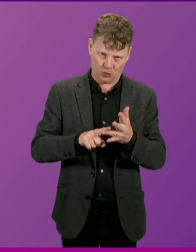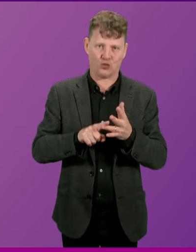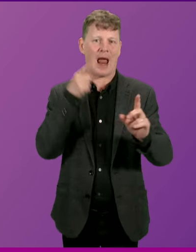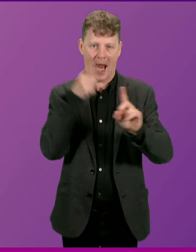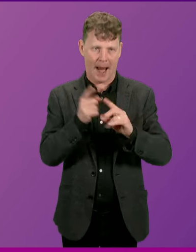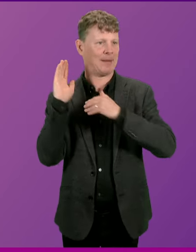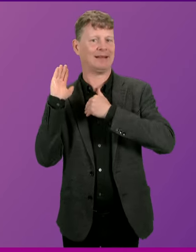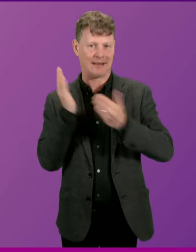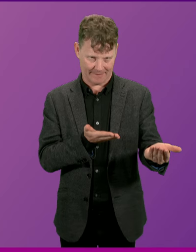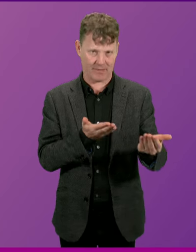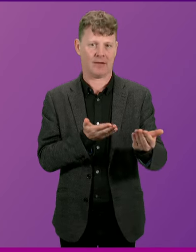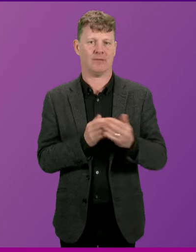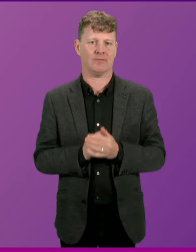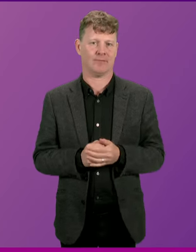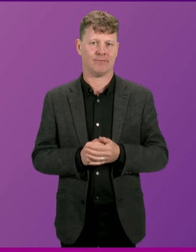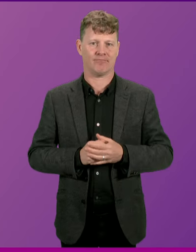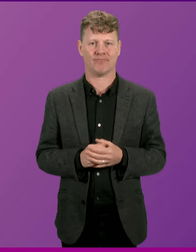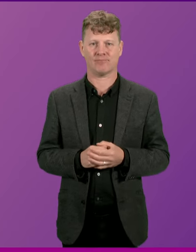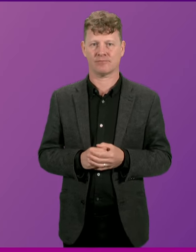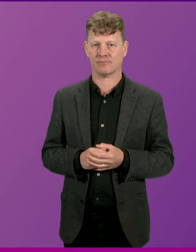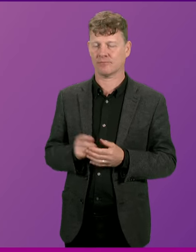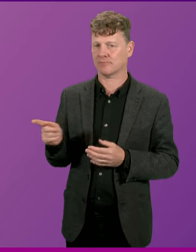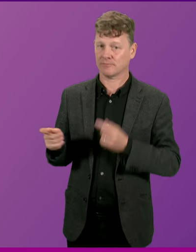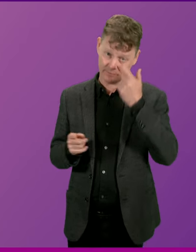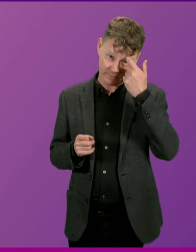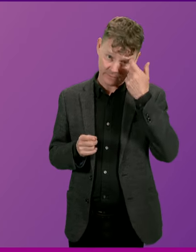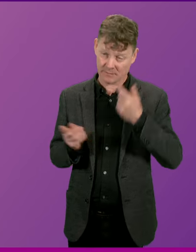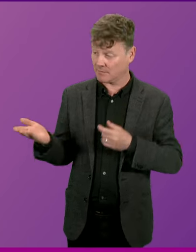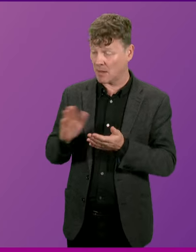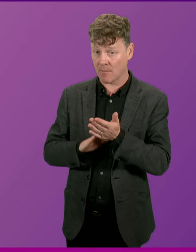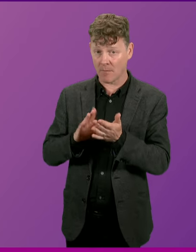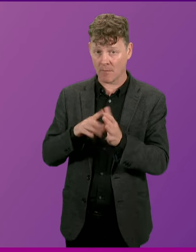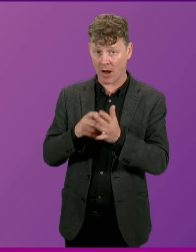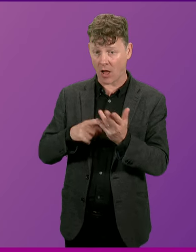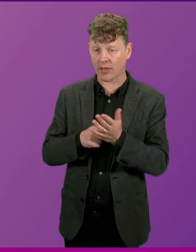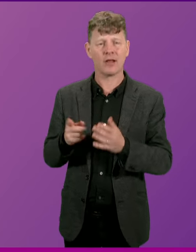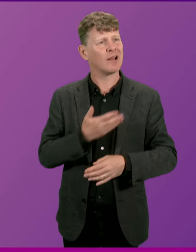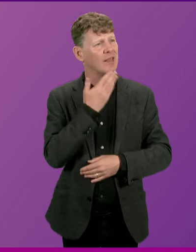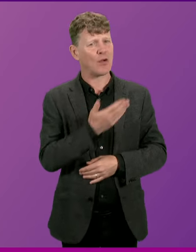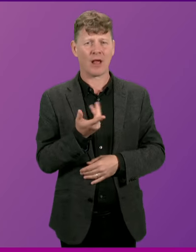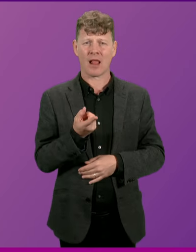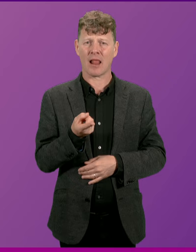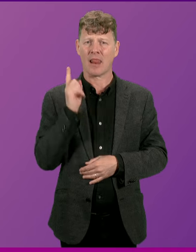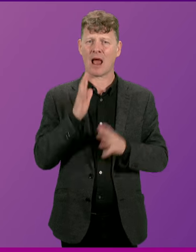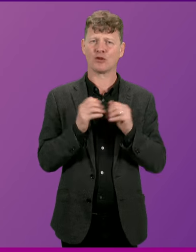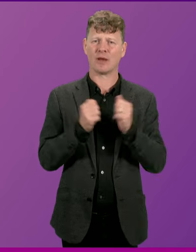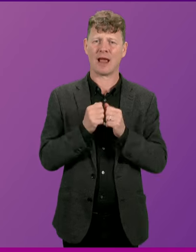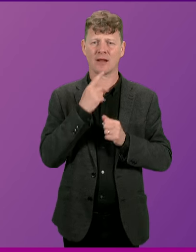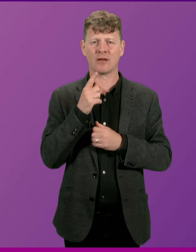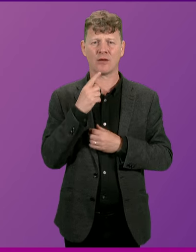on that recommendation. MacArthur. Thank you. Last weekend, Orkney's young athletes,